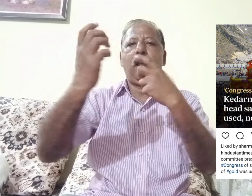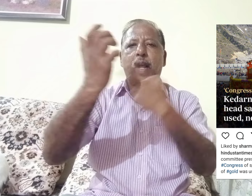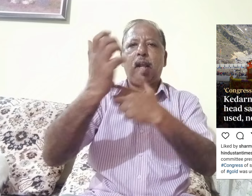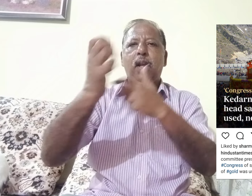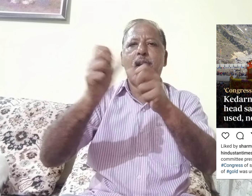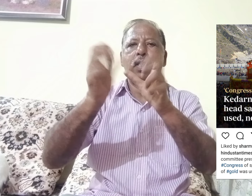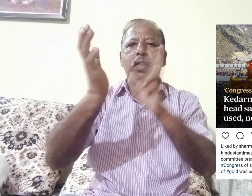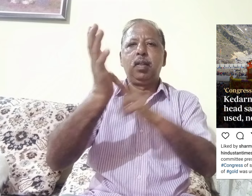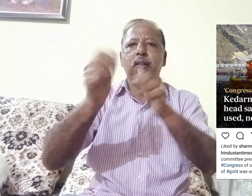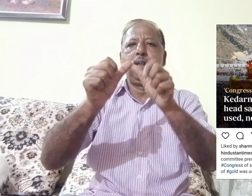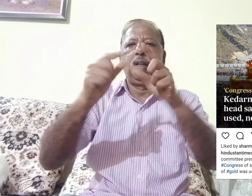Thank